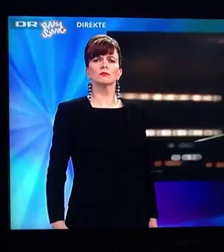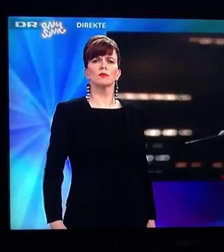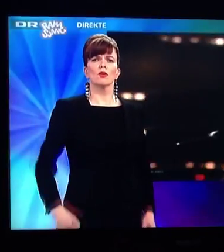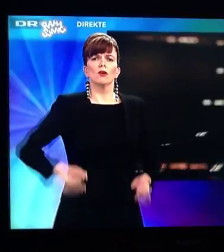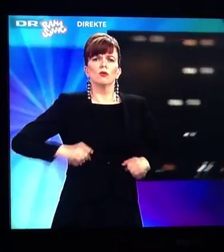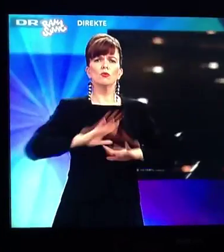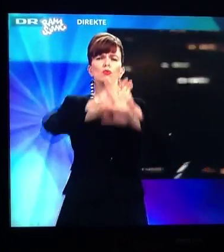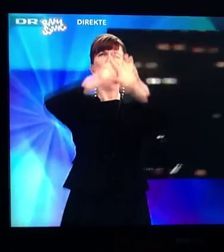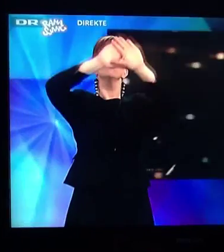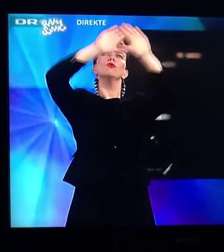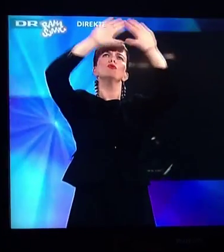Ooh,